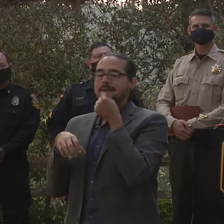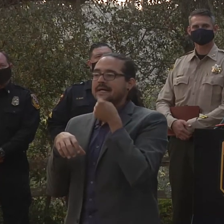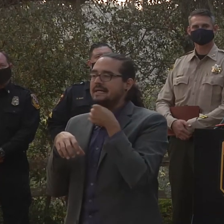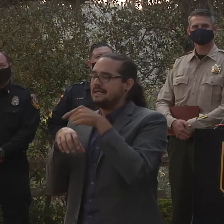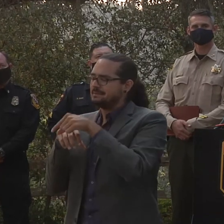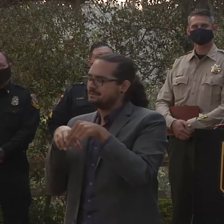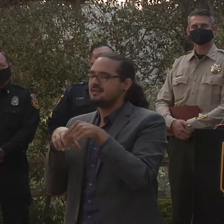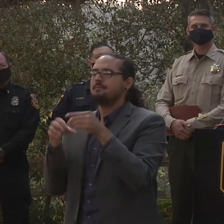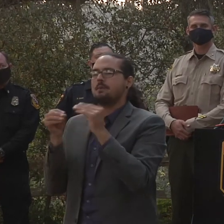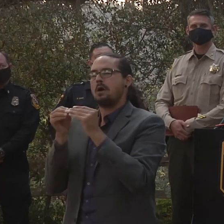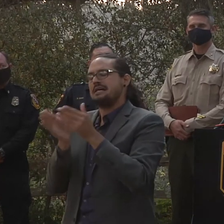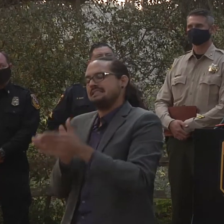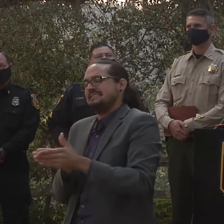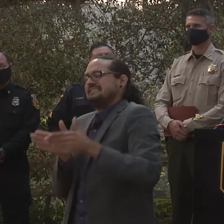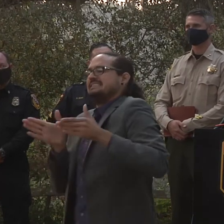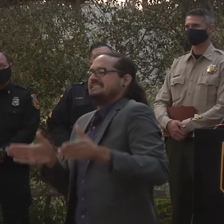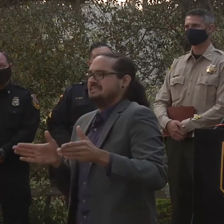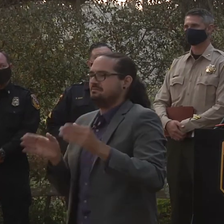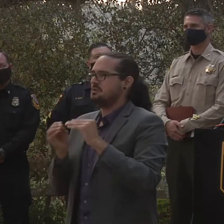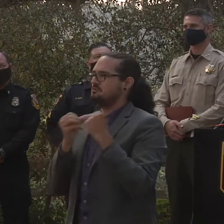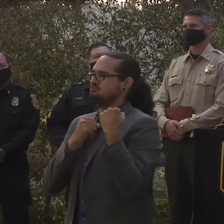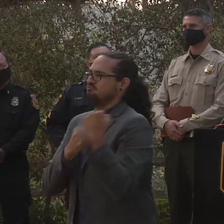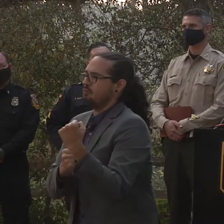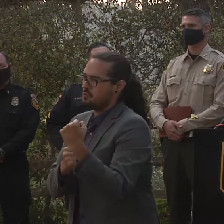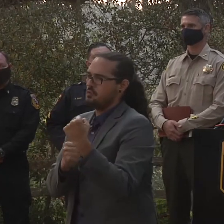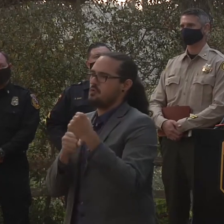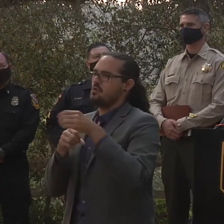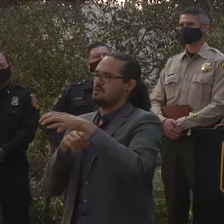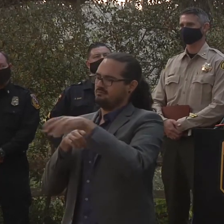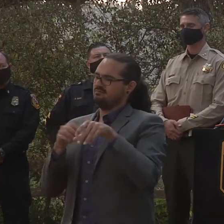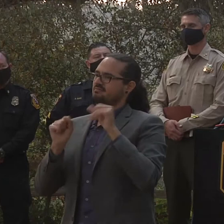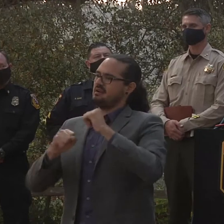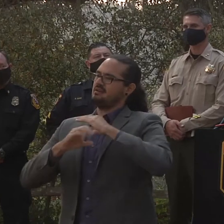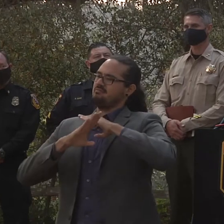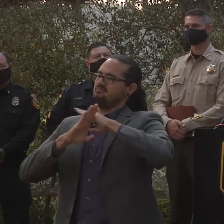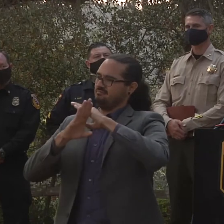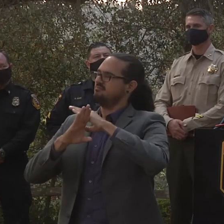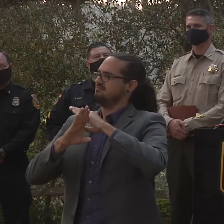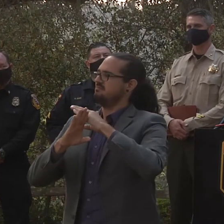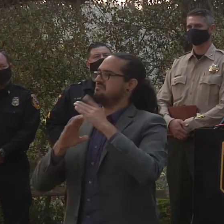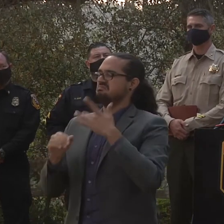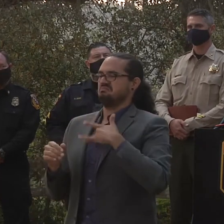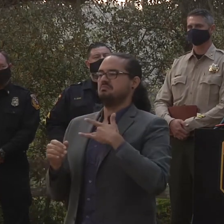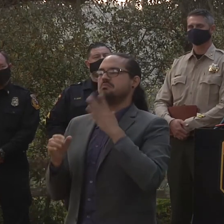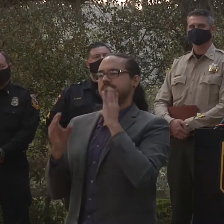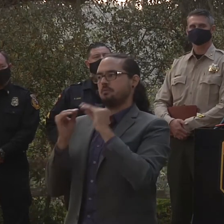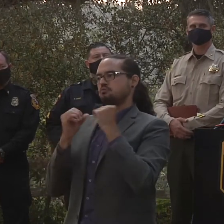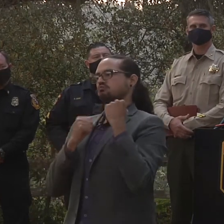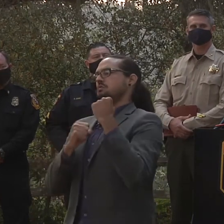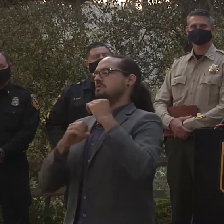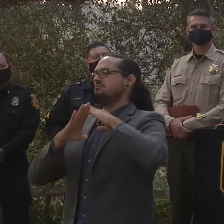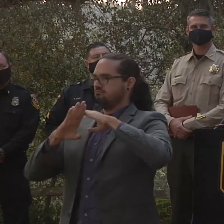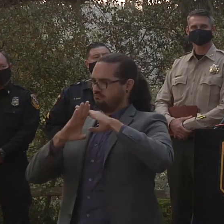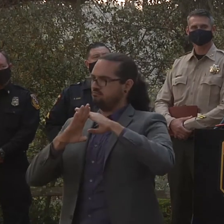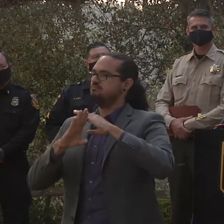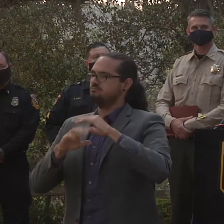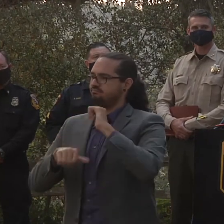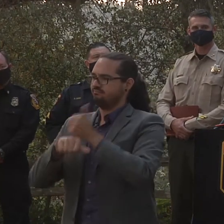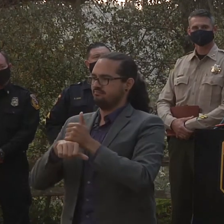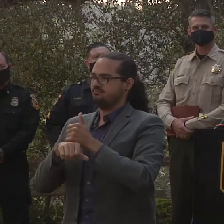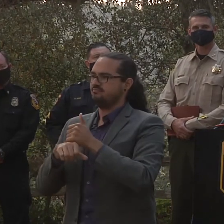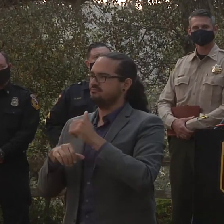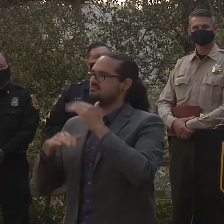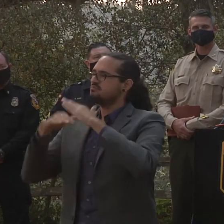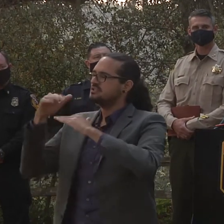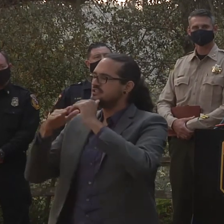that code uh established so that we gave better protection uh to the the structures that we have also building standards there's been a